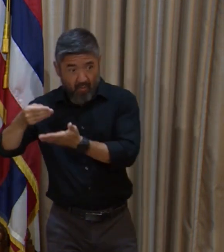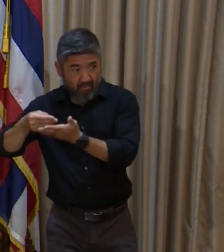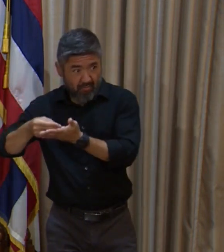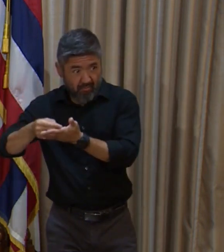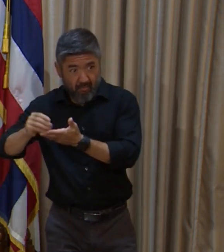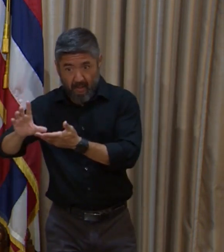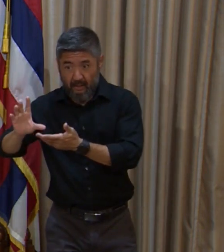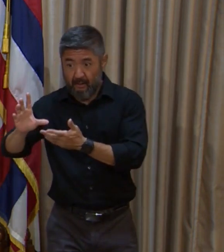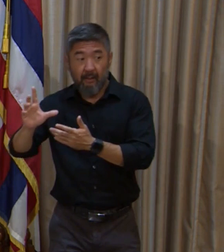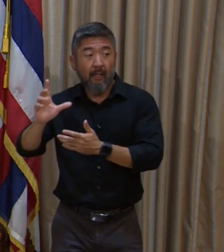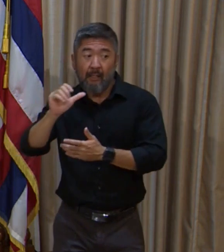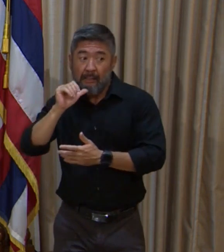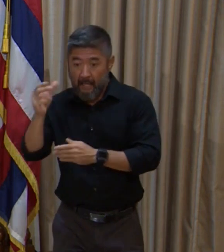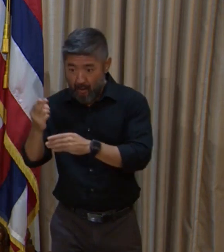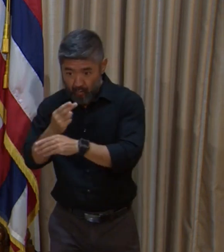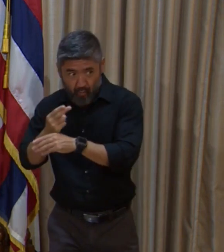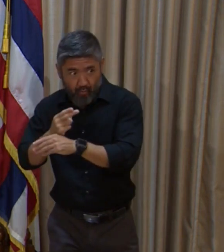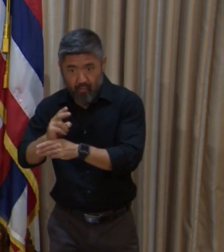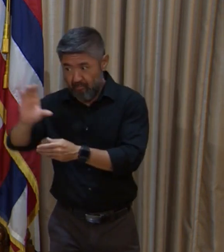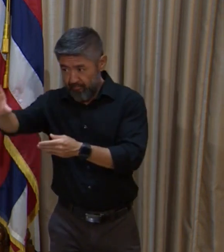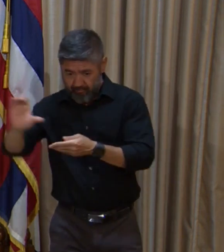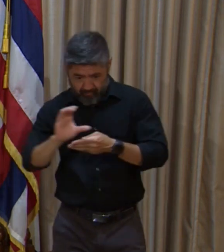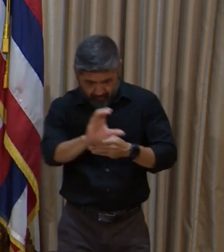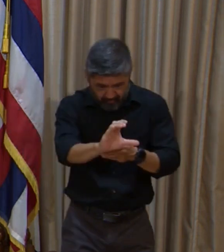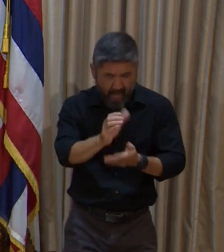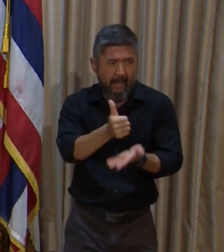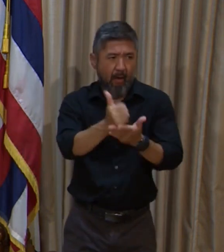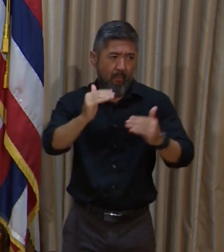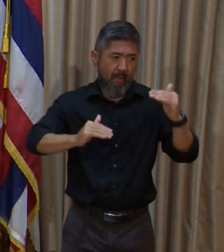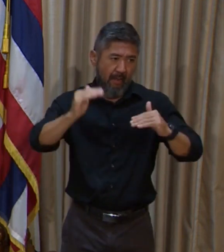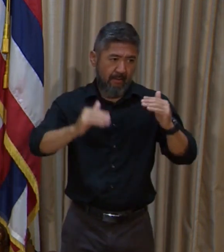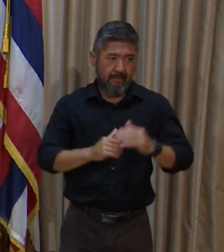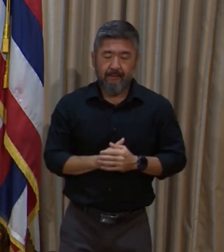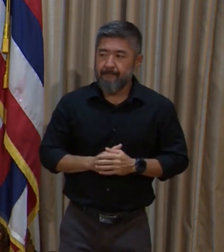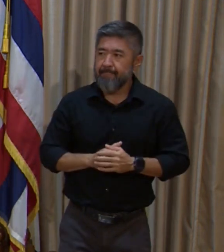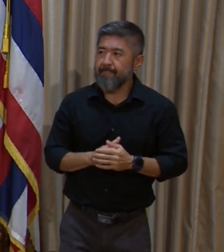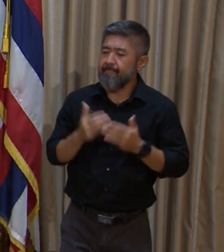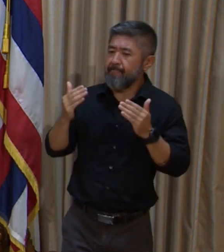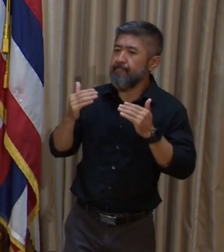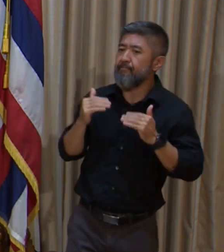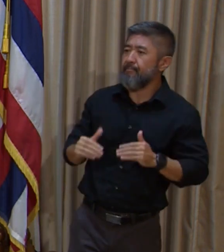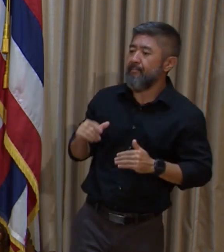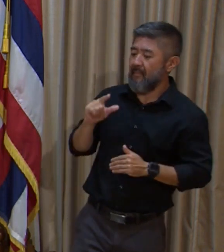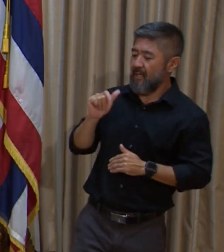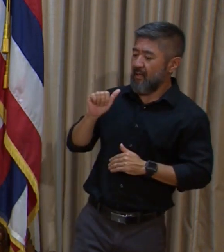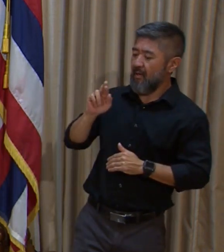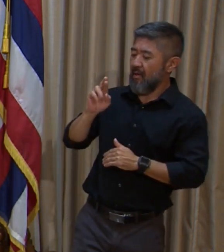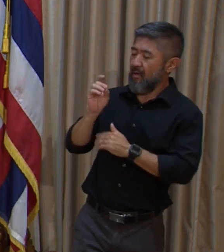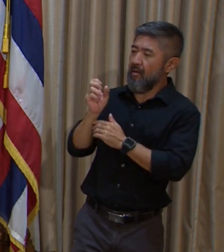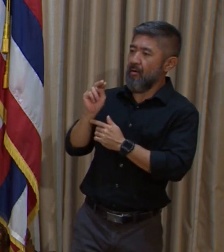impact in this budget crisis. Stephanie Shino, The Garden Island. Stephanie?